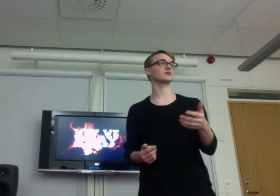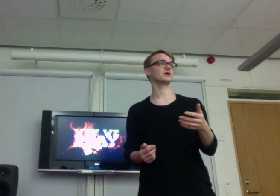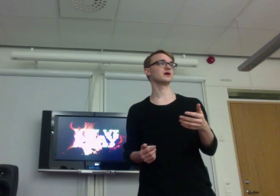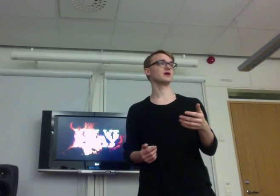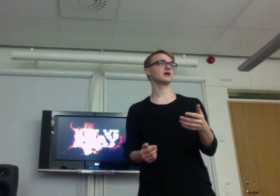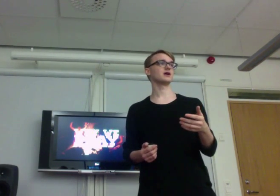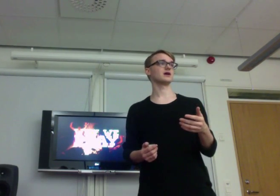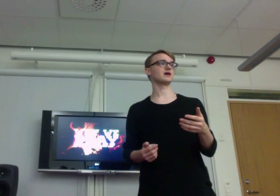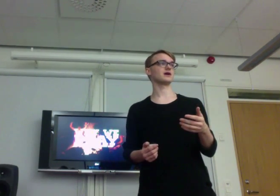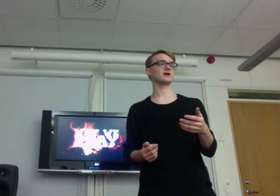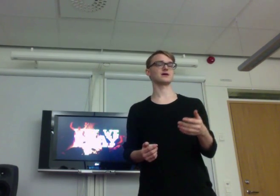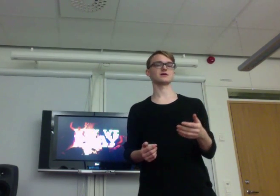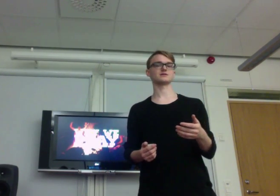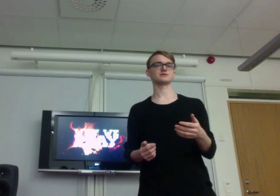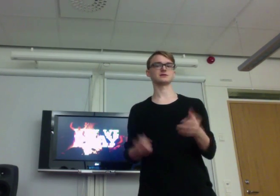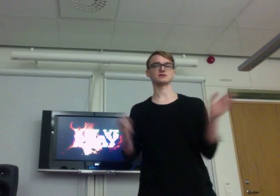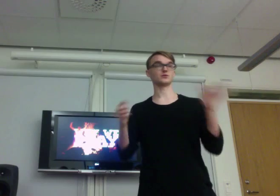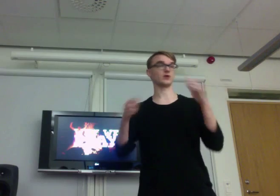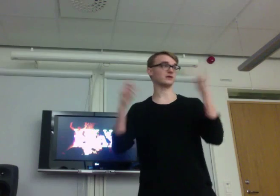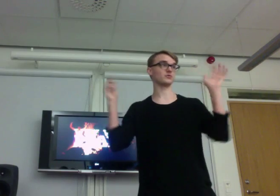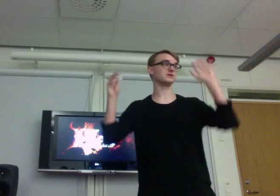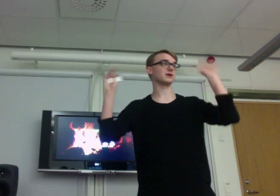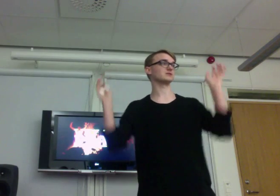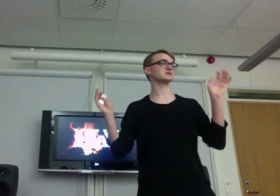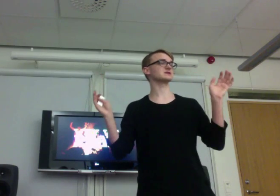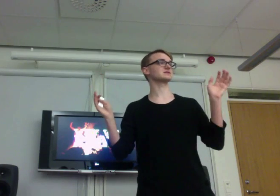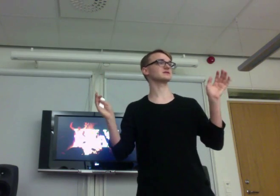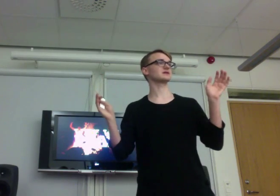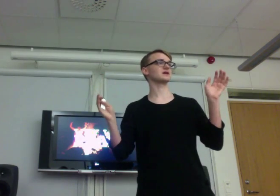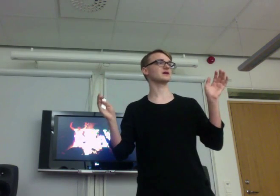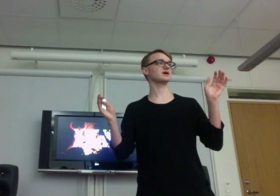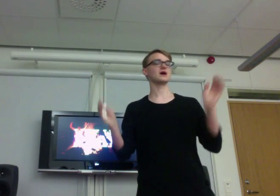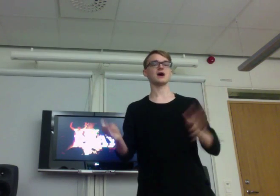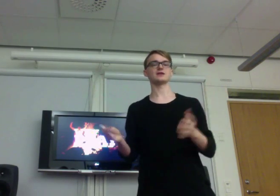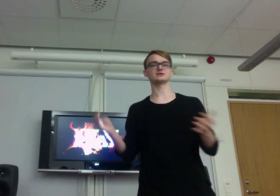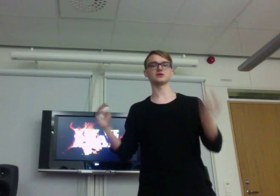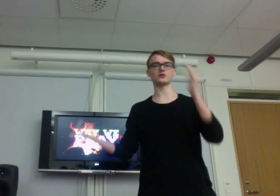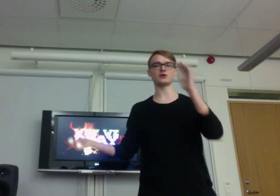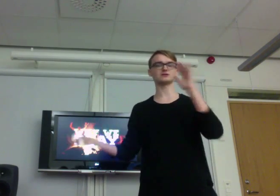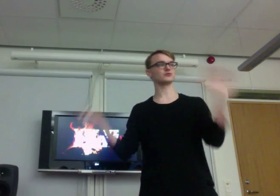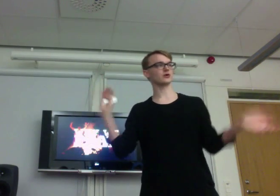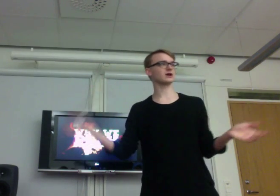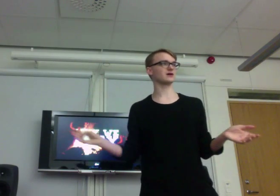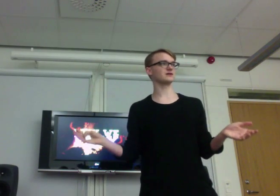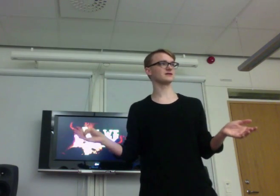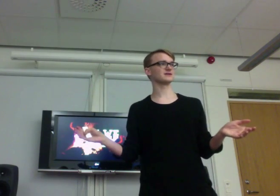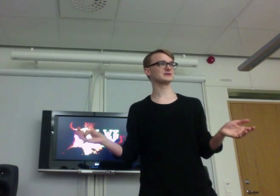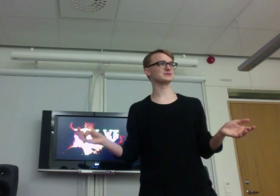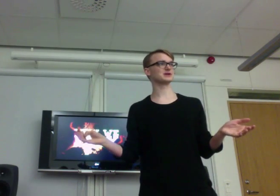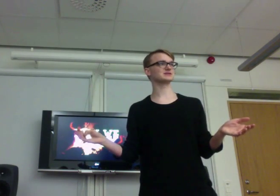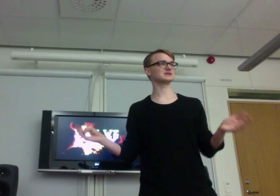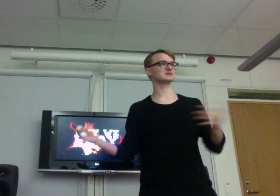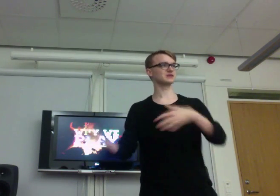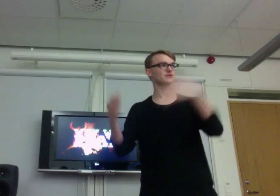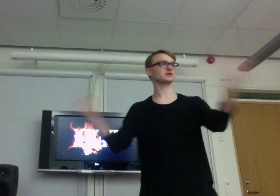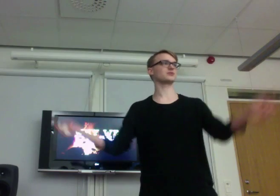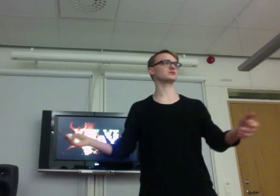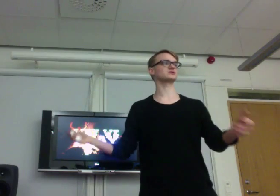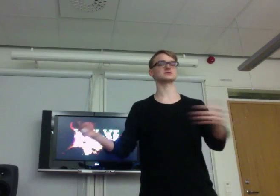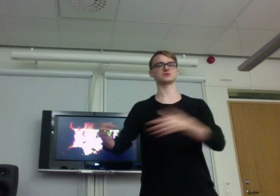the way we maybe see it. And there's no right and wrong here, but it's different approaches to this